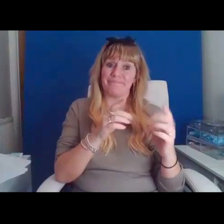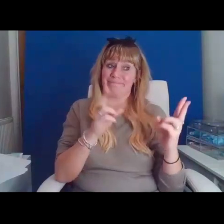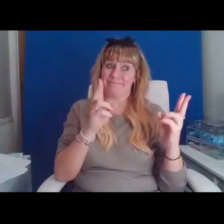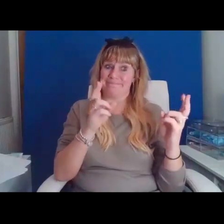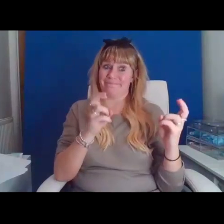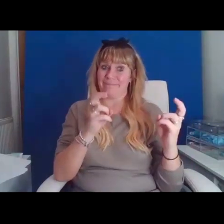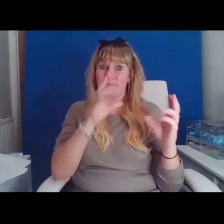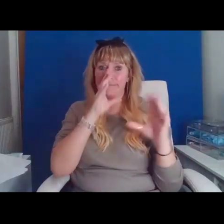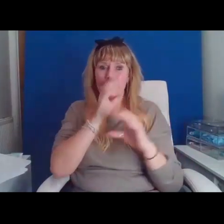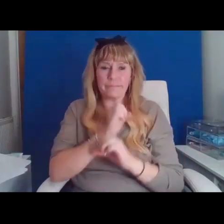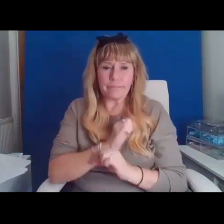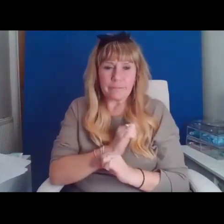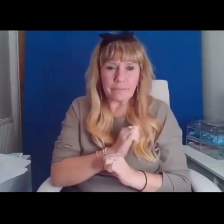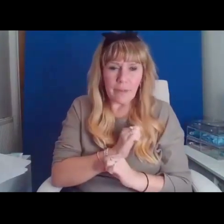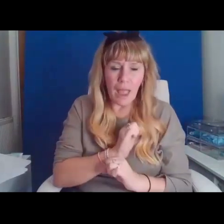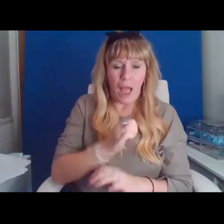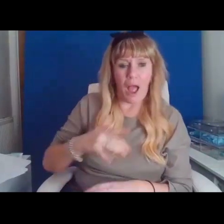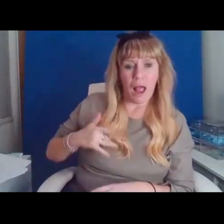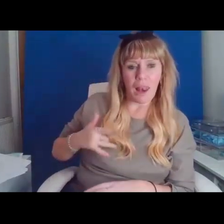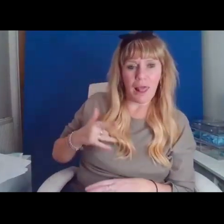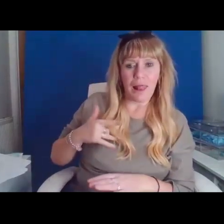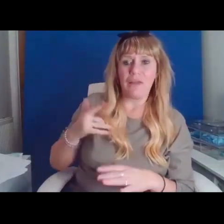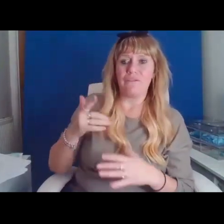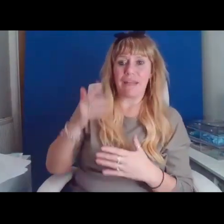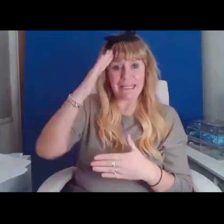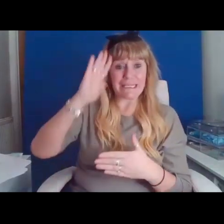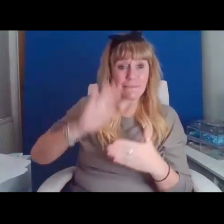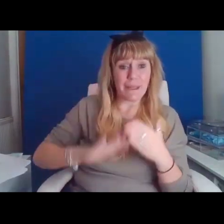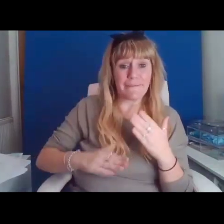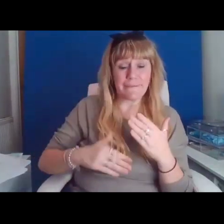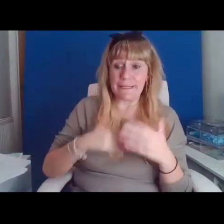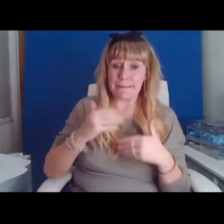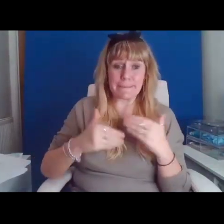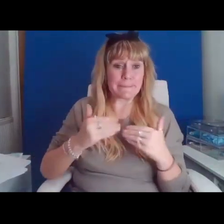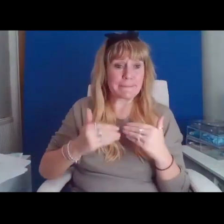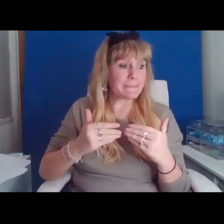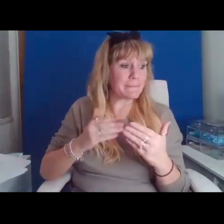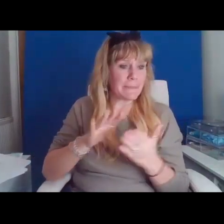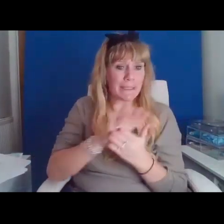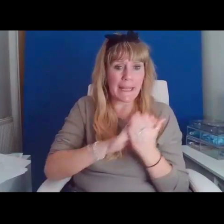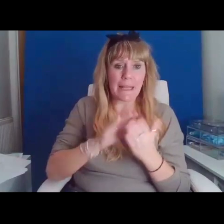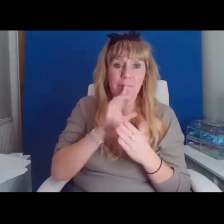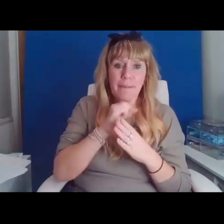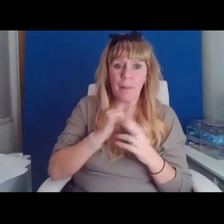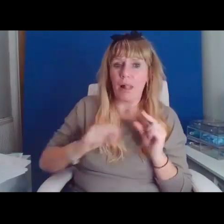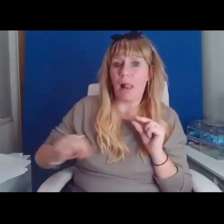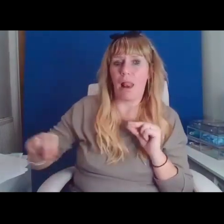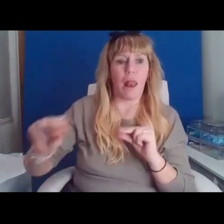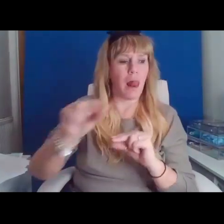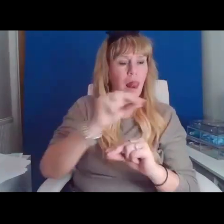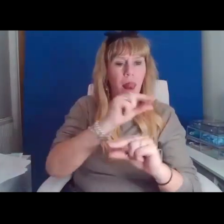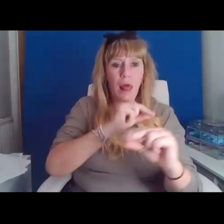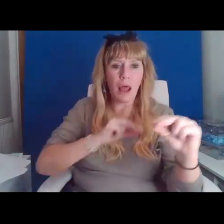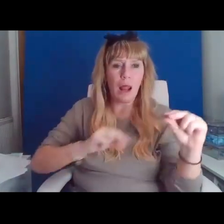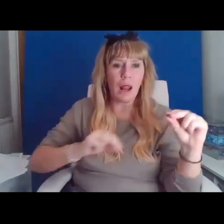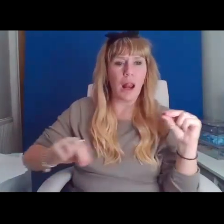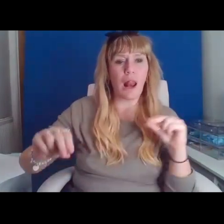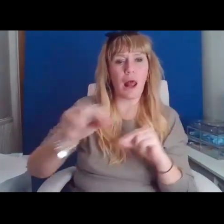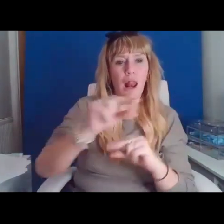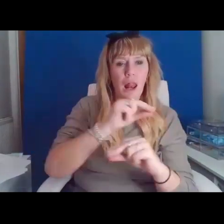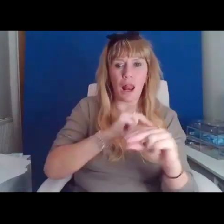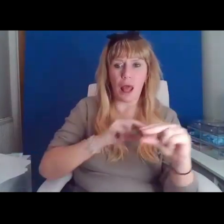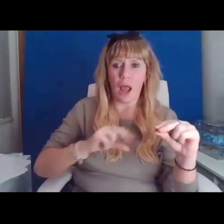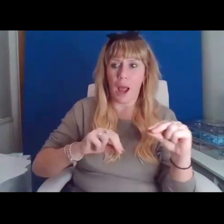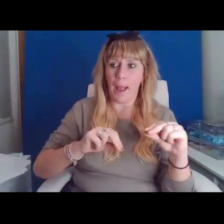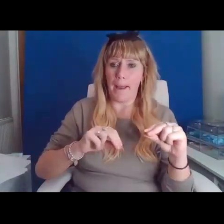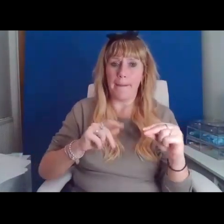Our living experience being paid forward sets tongues talking. By acknowledging our past, we are